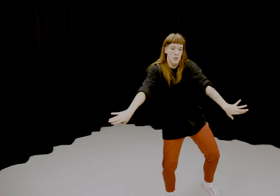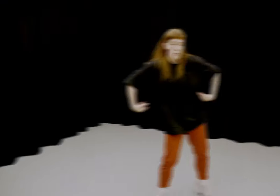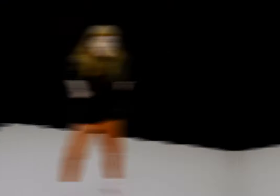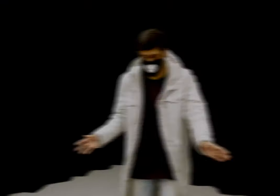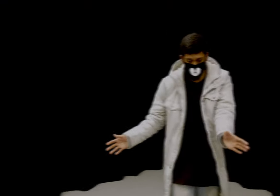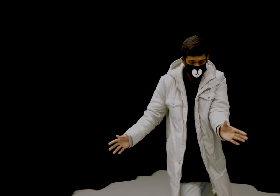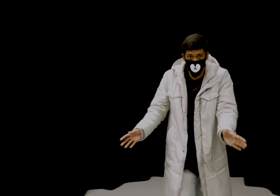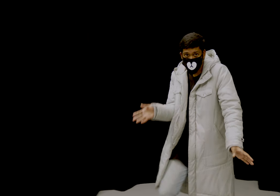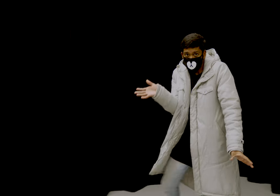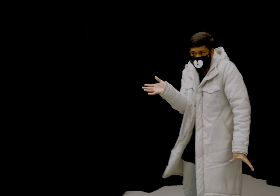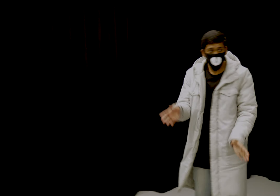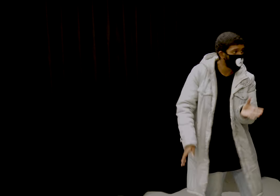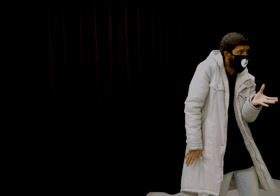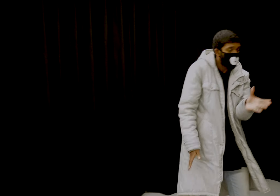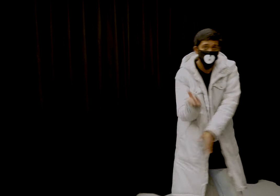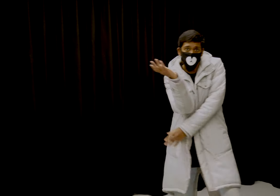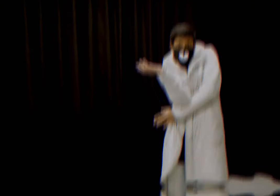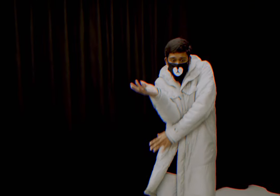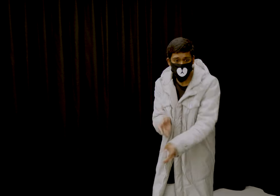We got to do it Do it